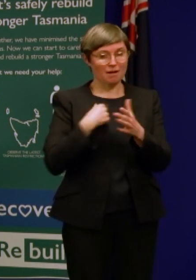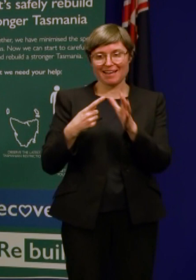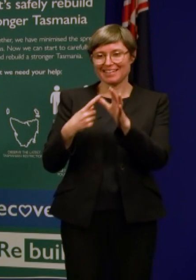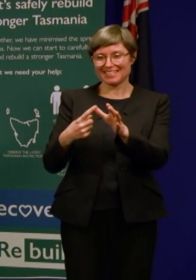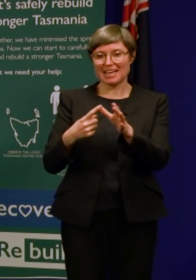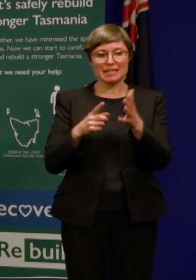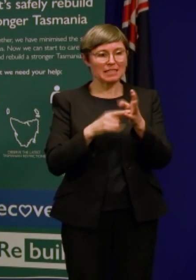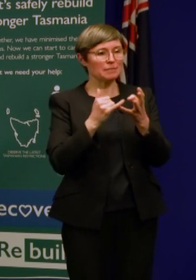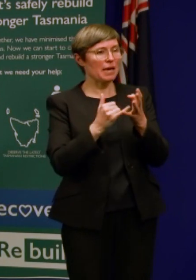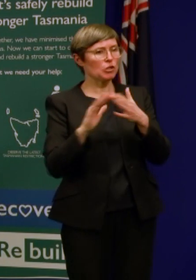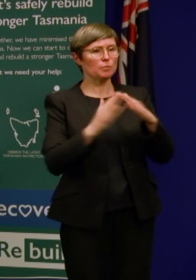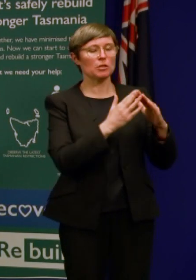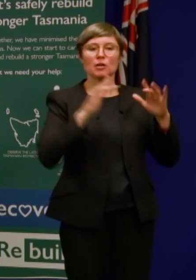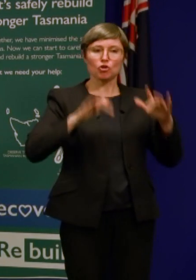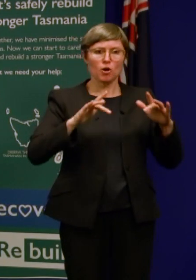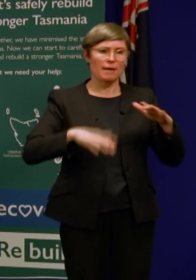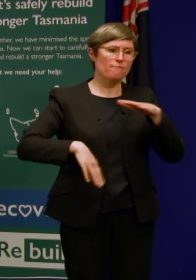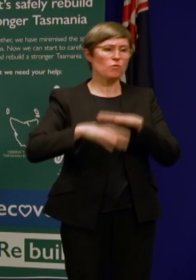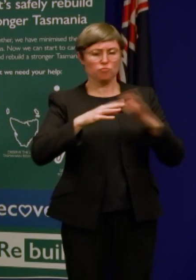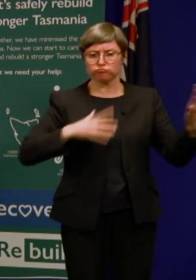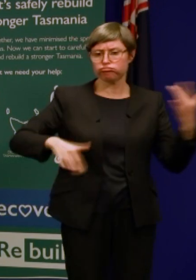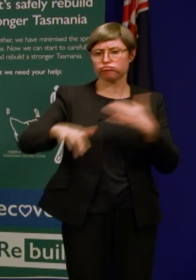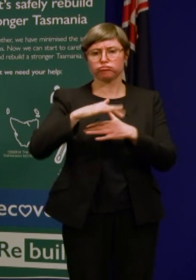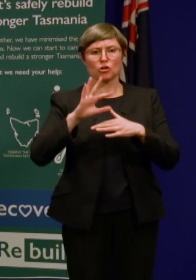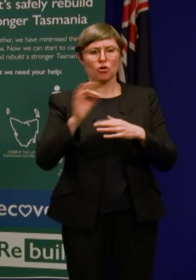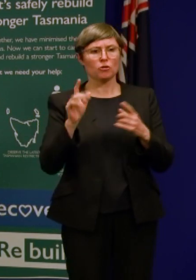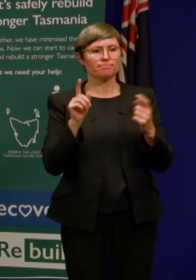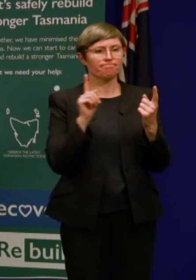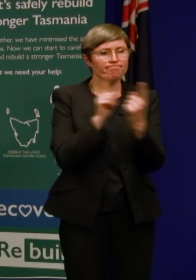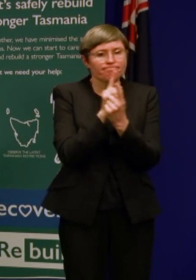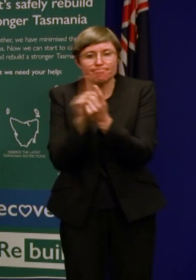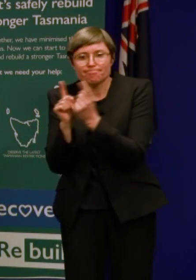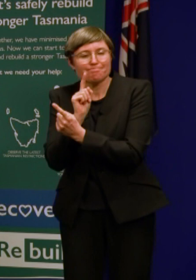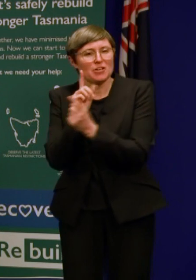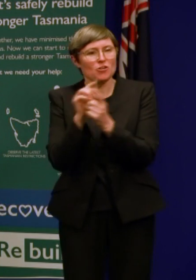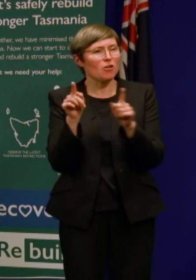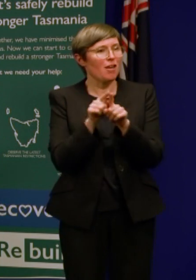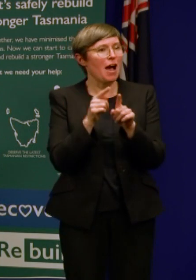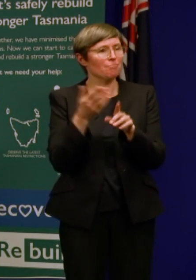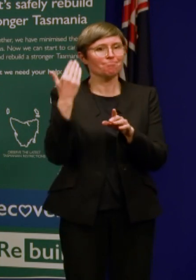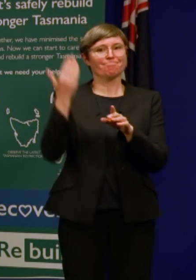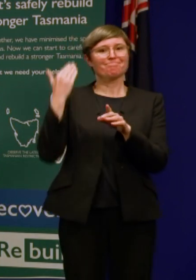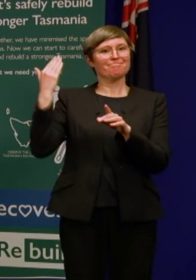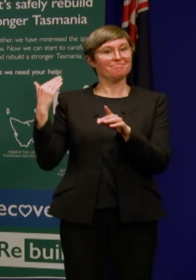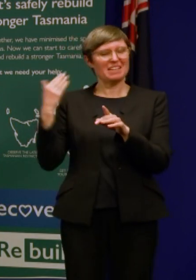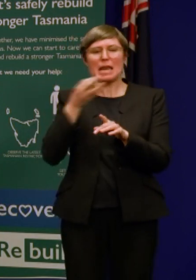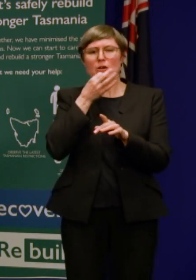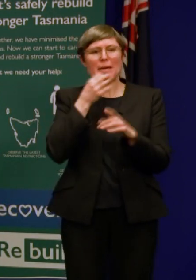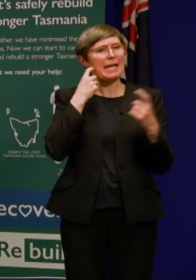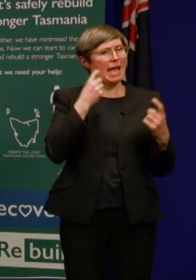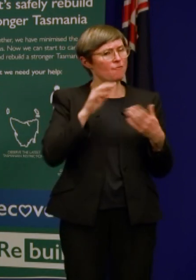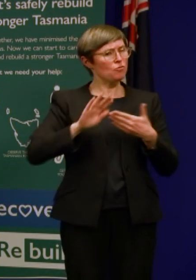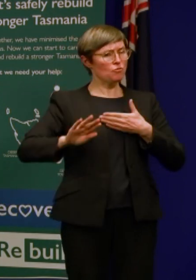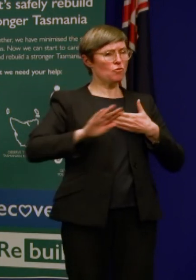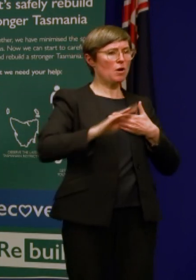free mixing and close encounters that they did of in early this year so they're keeping their distance a little bit but